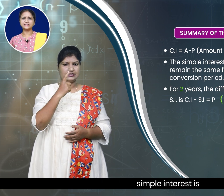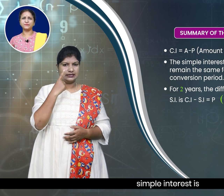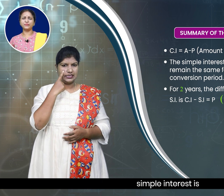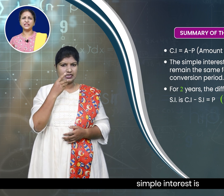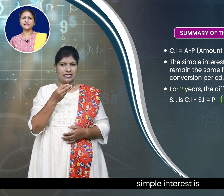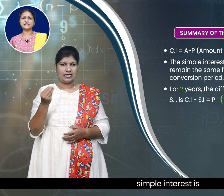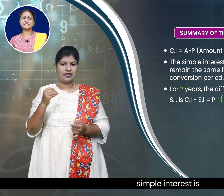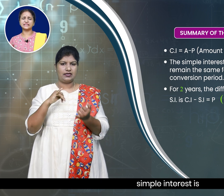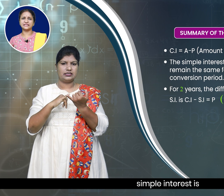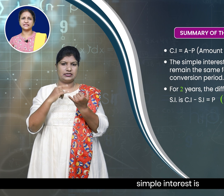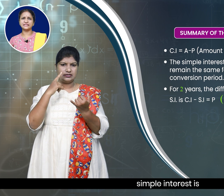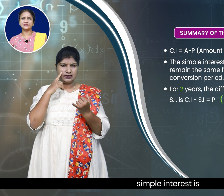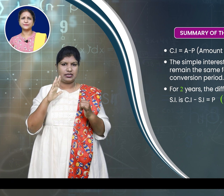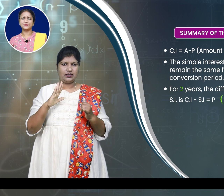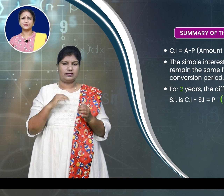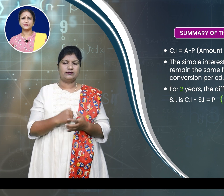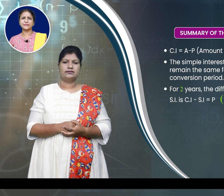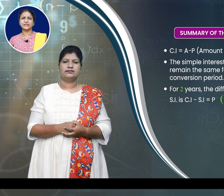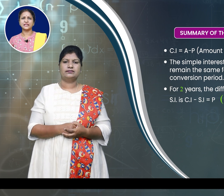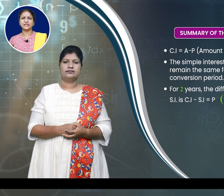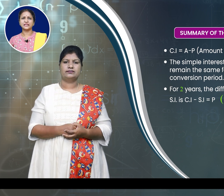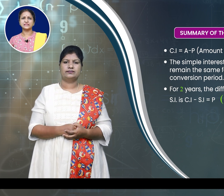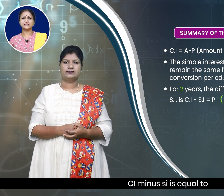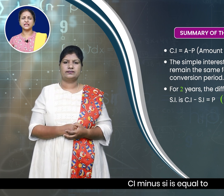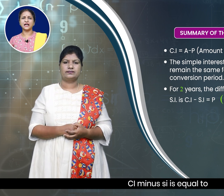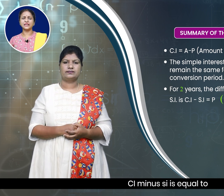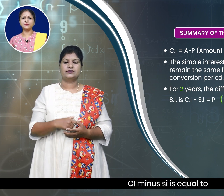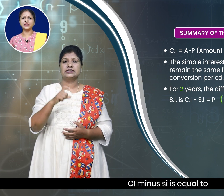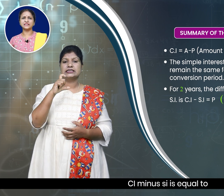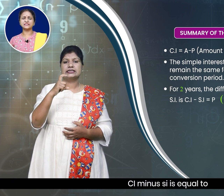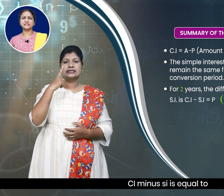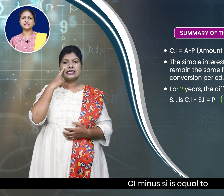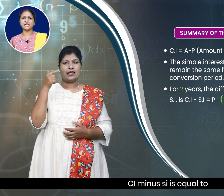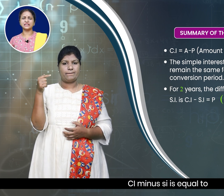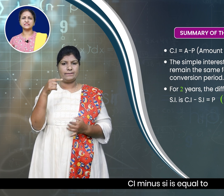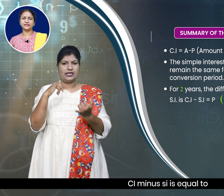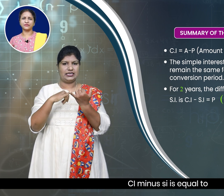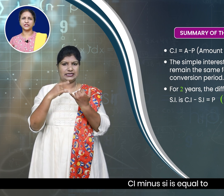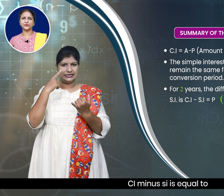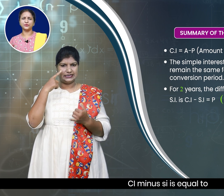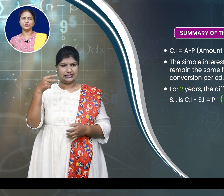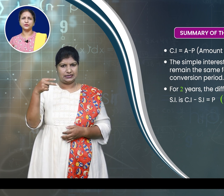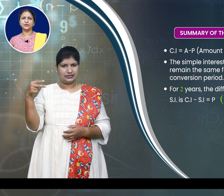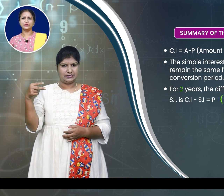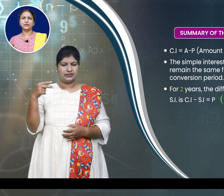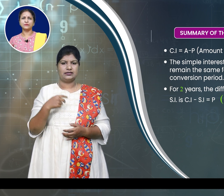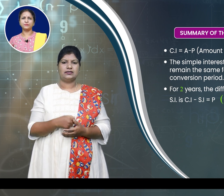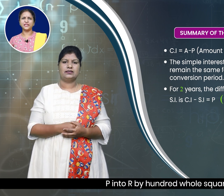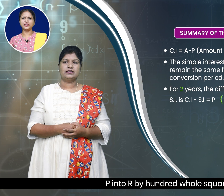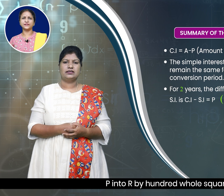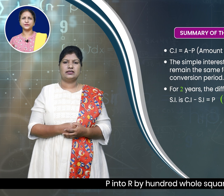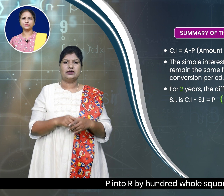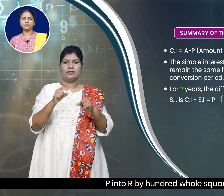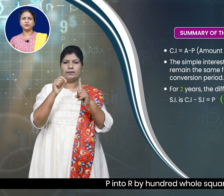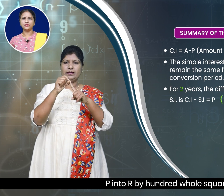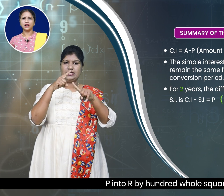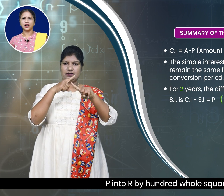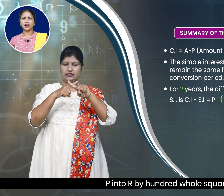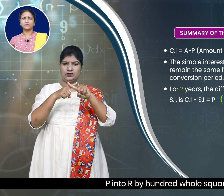C I minus SI is equal to P into R